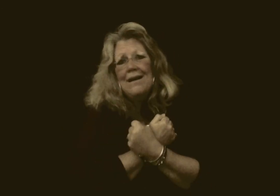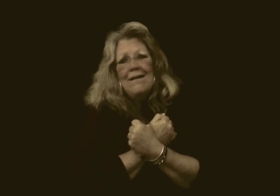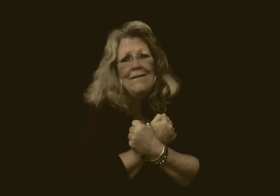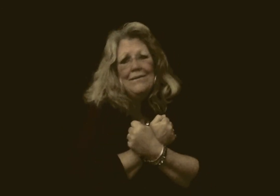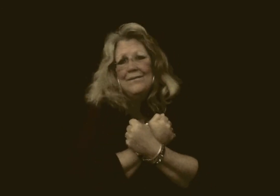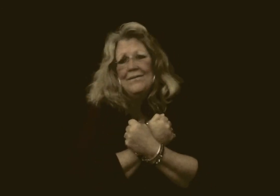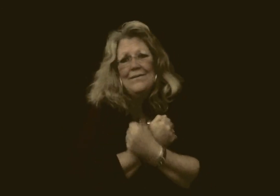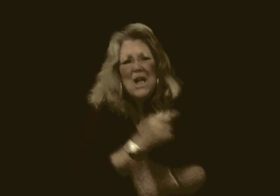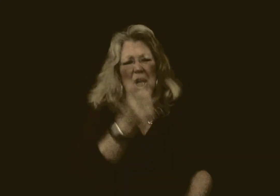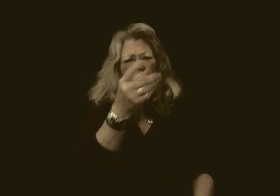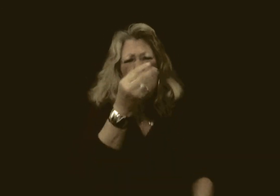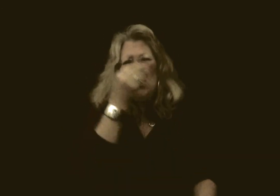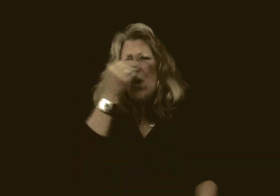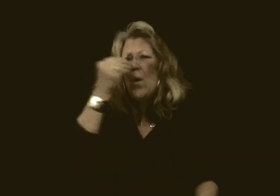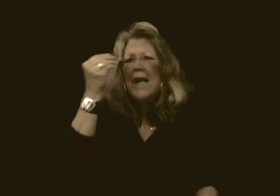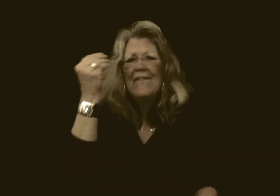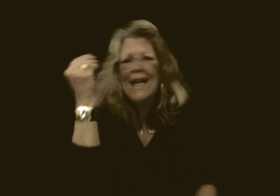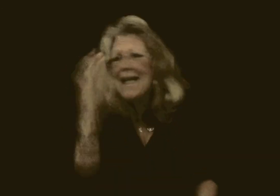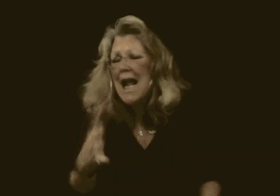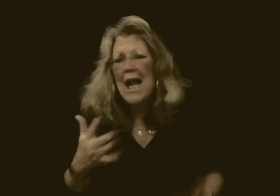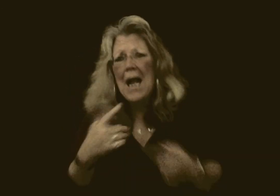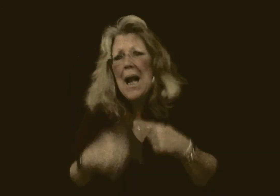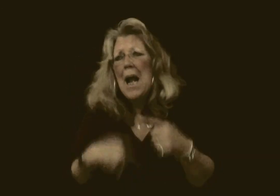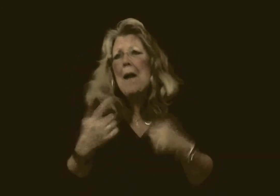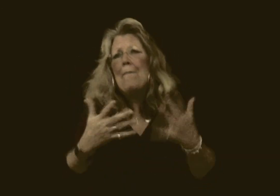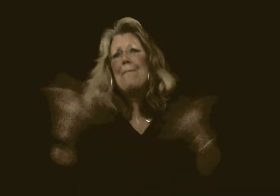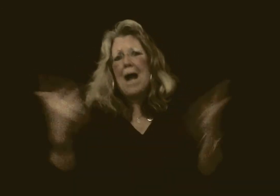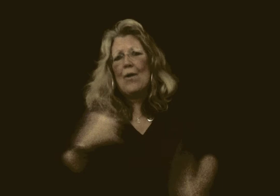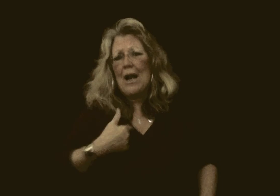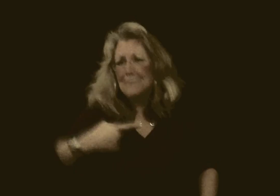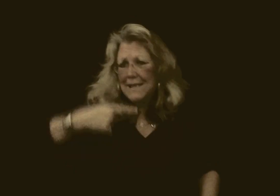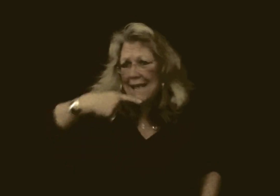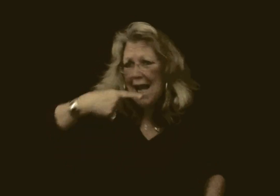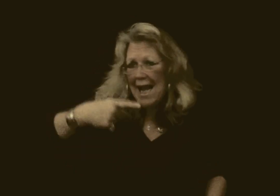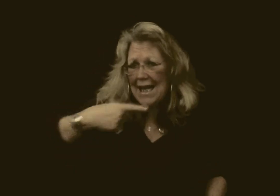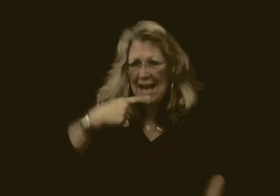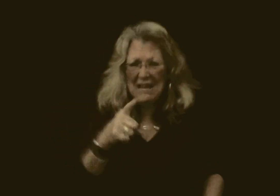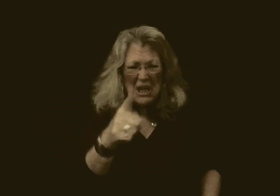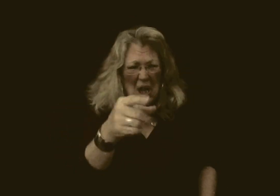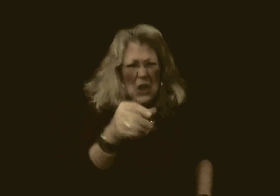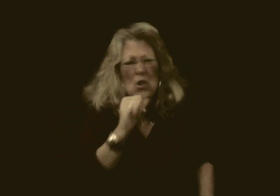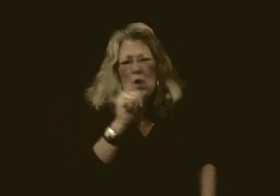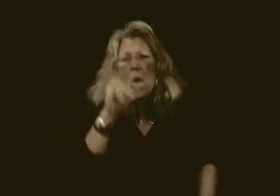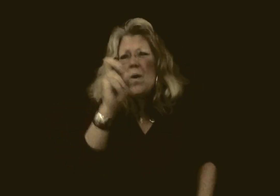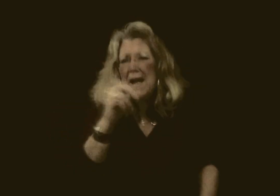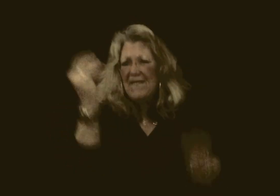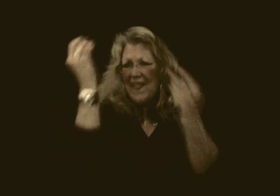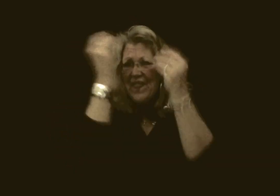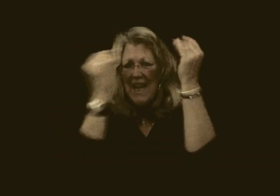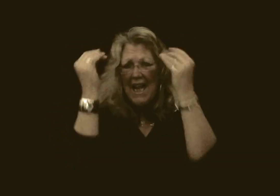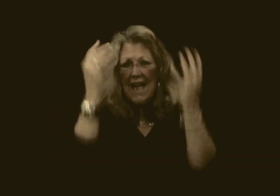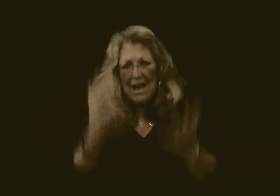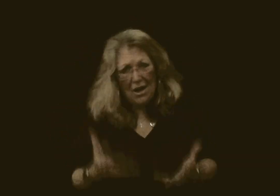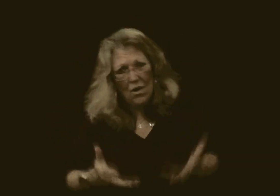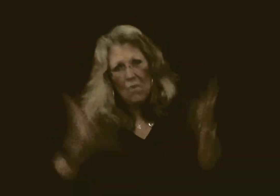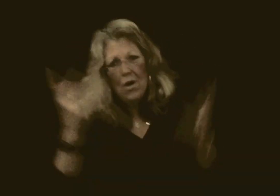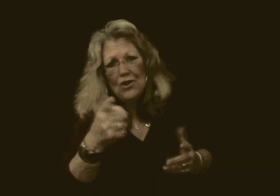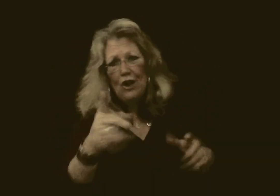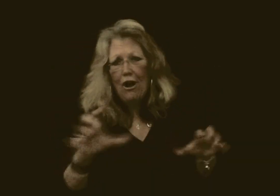You don't need to care With what I'm singing You don't need to think What you're